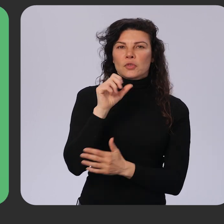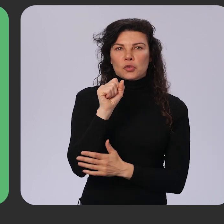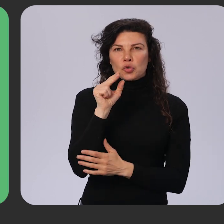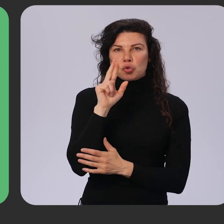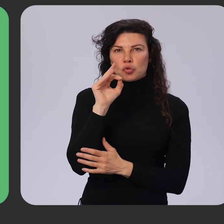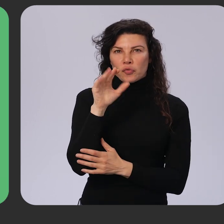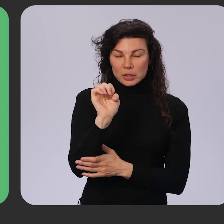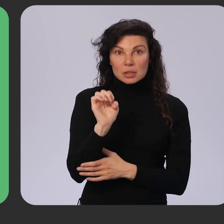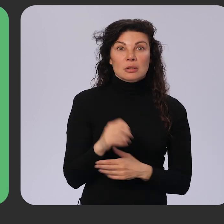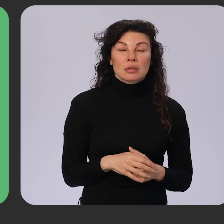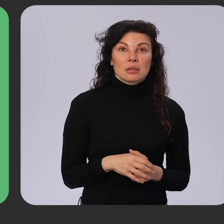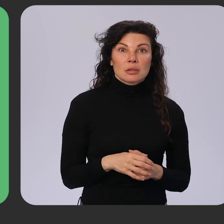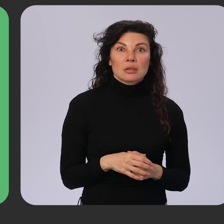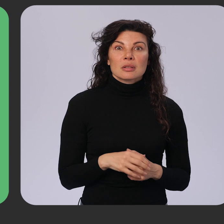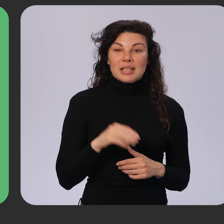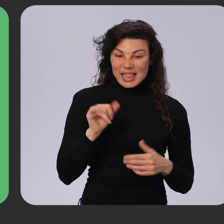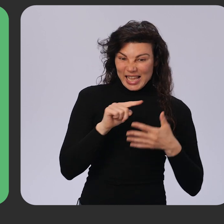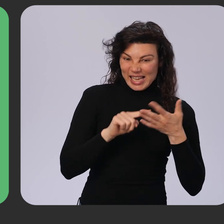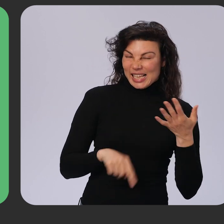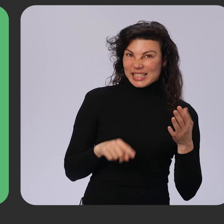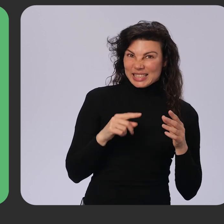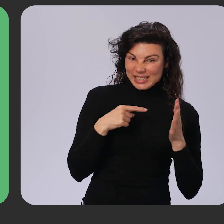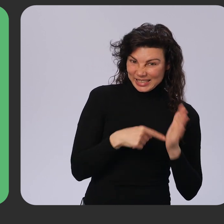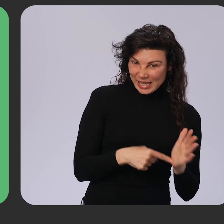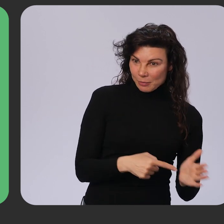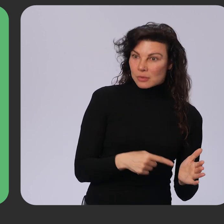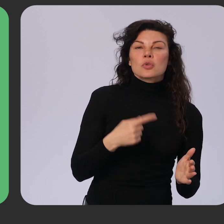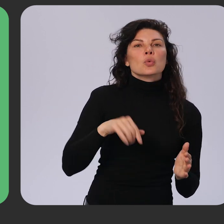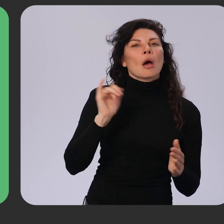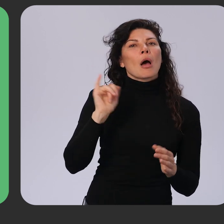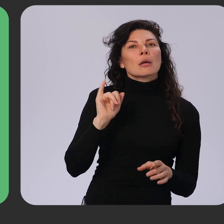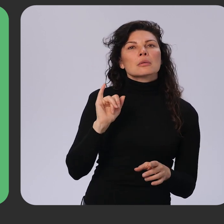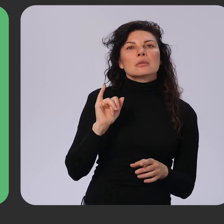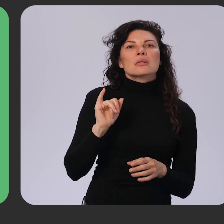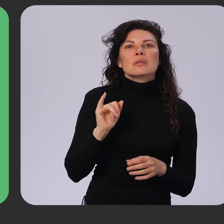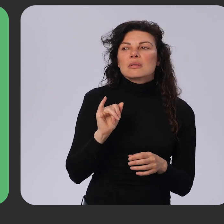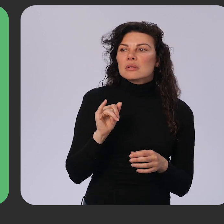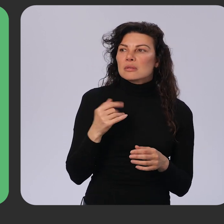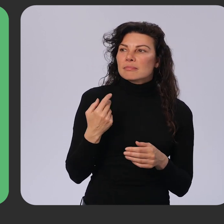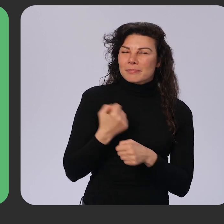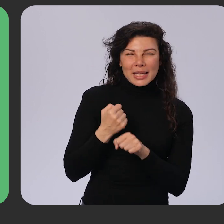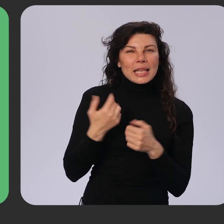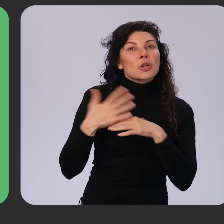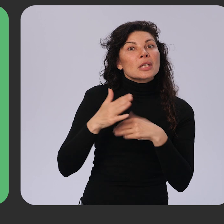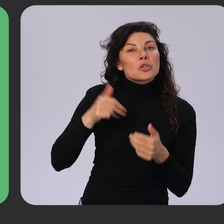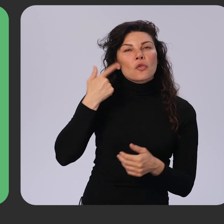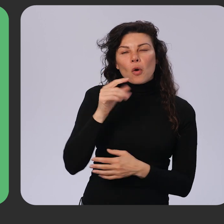Leveraging the same samples, we also made the integration easier for Firebase users. With the Google